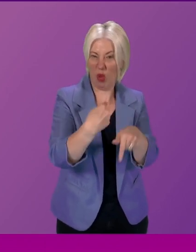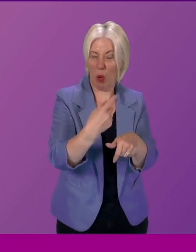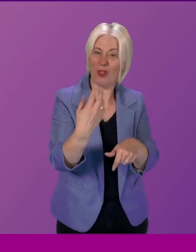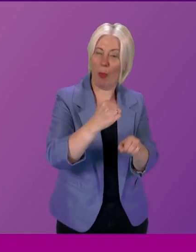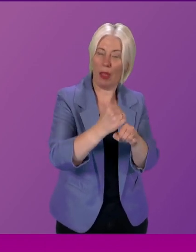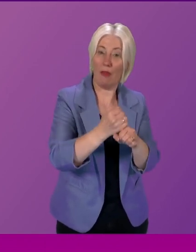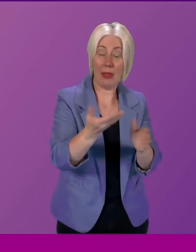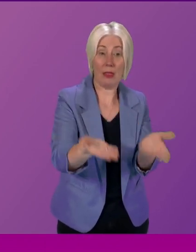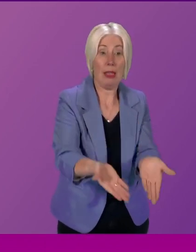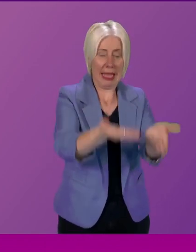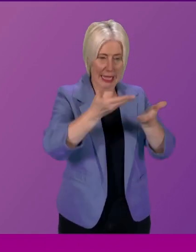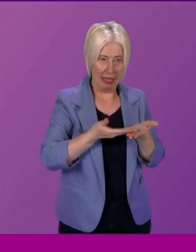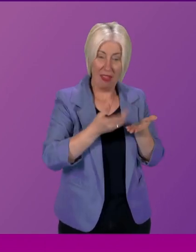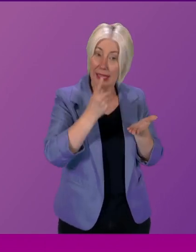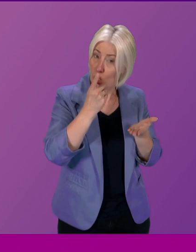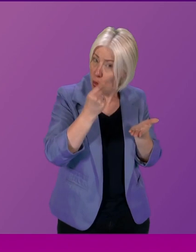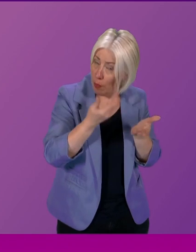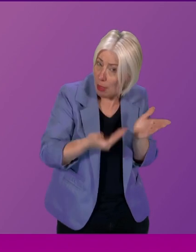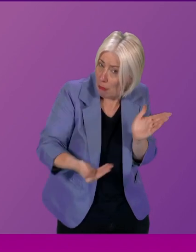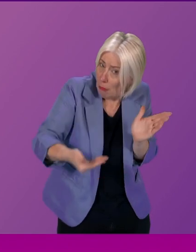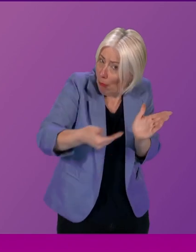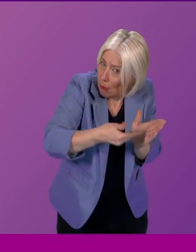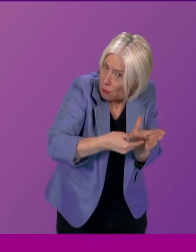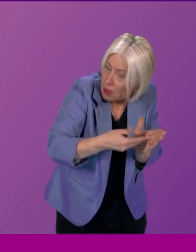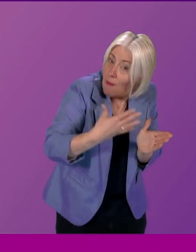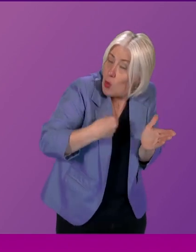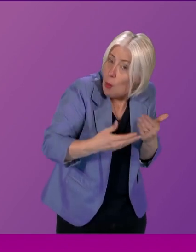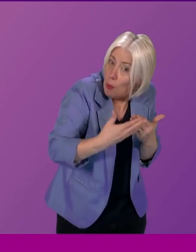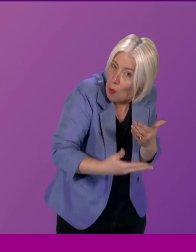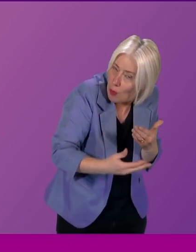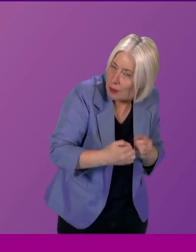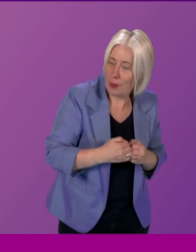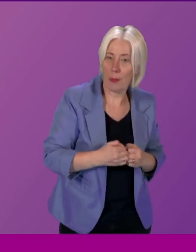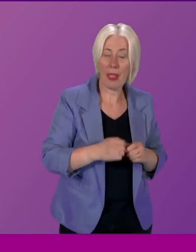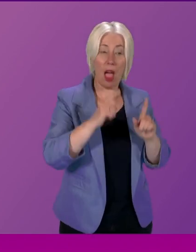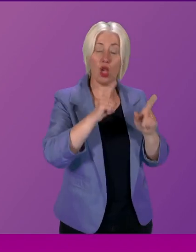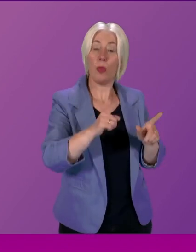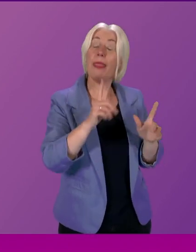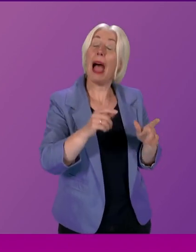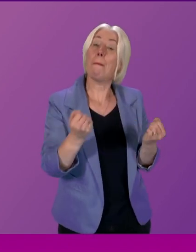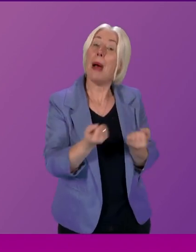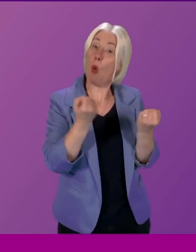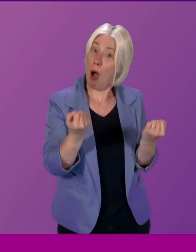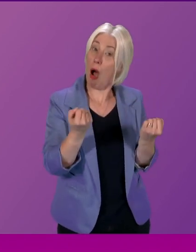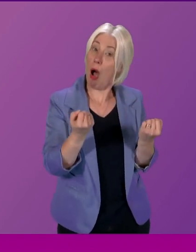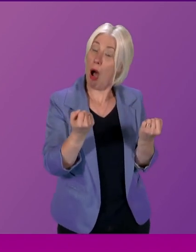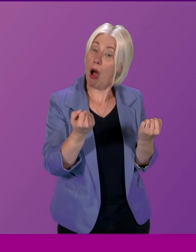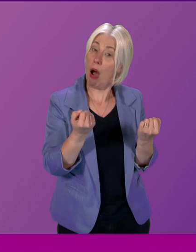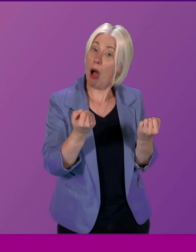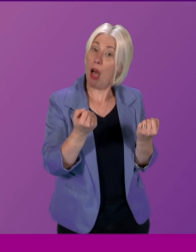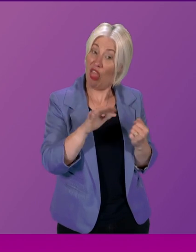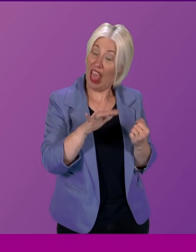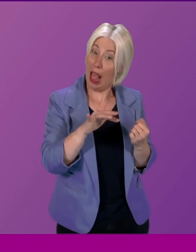response they've just given a little further. In fact, the existence of that power has meant that it's never had to be